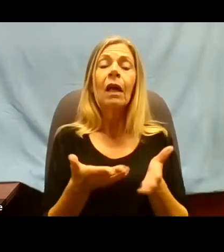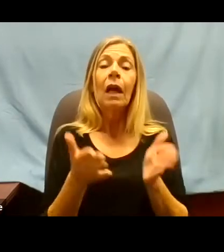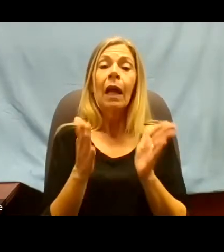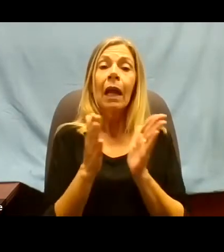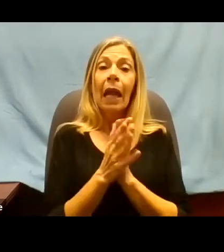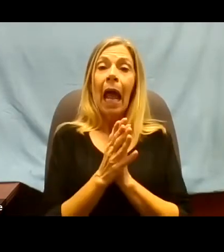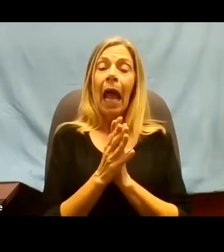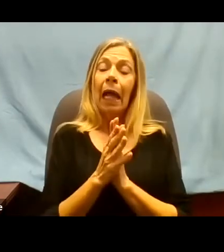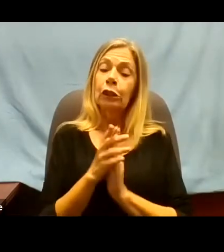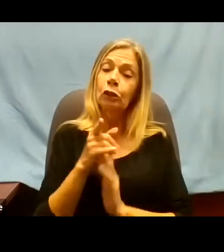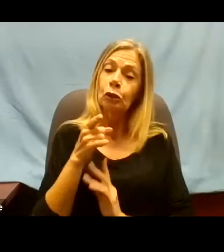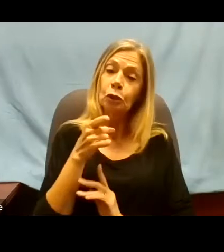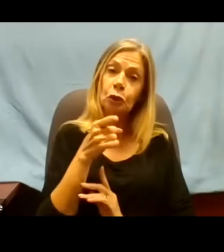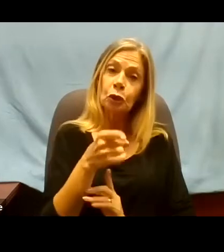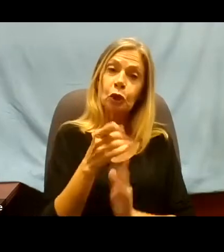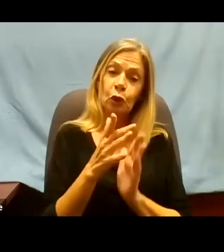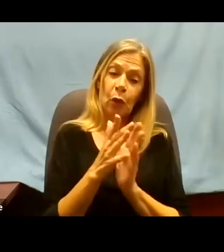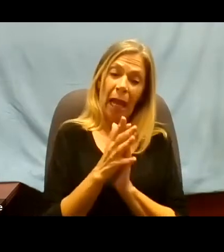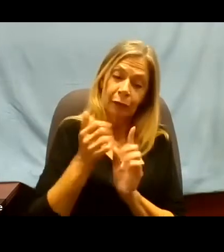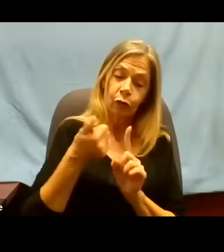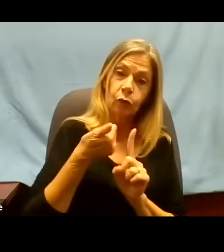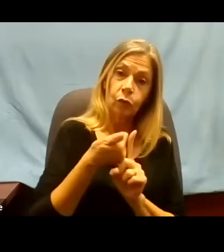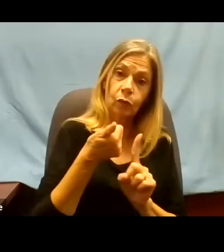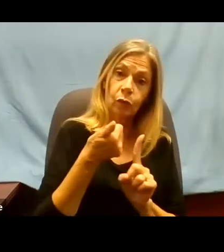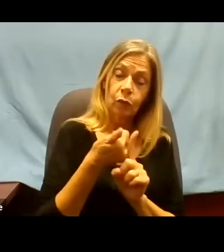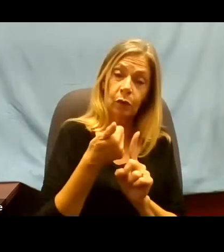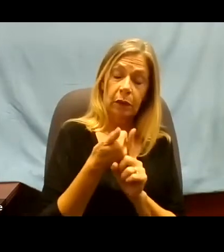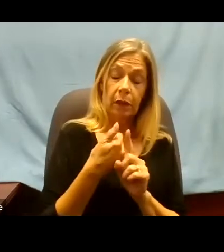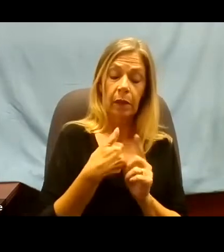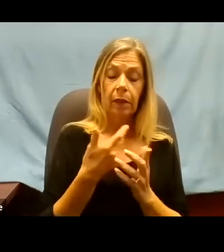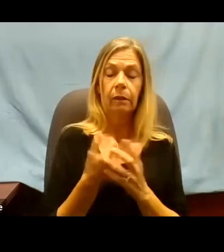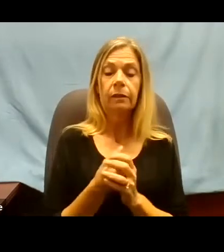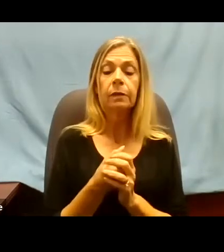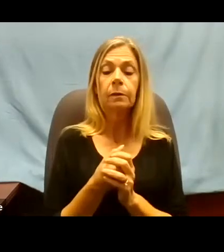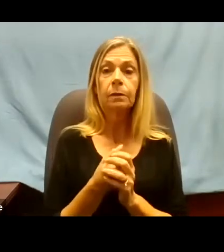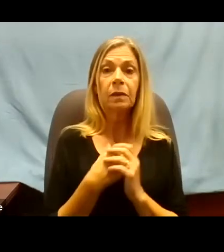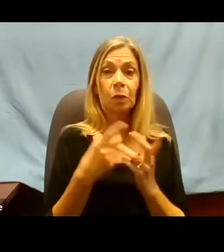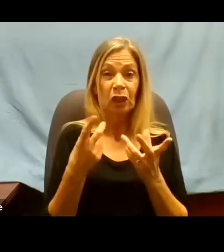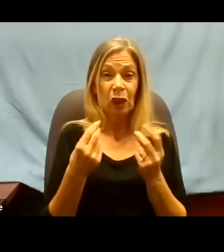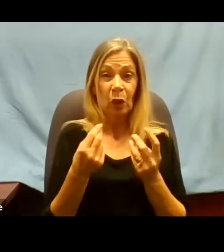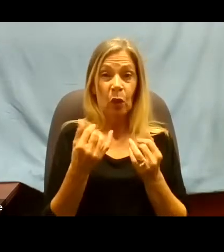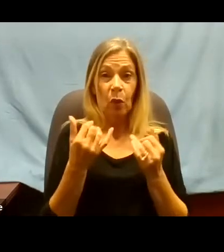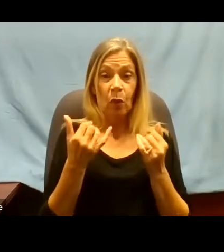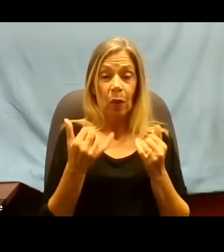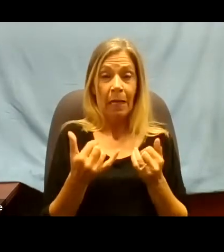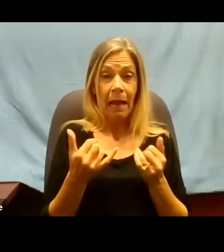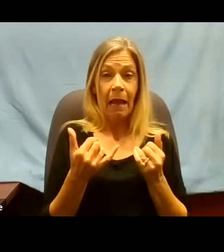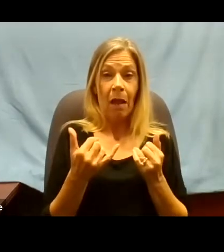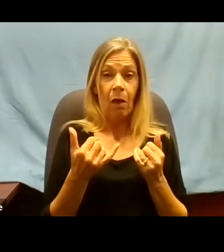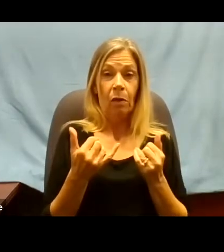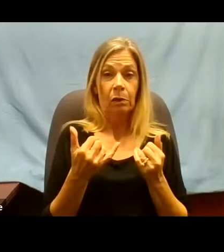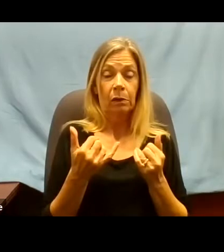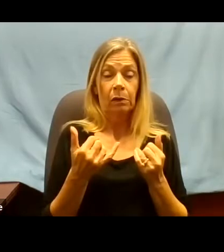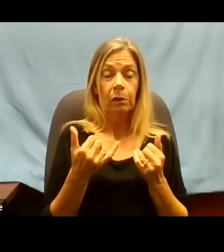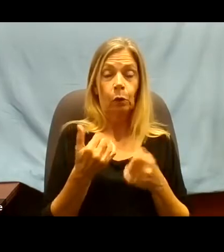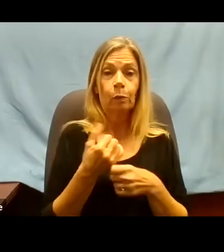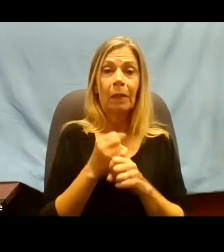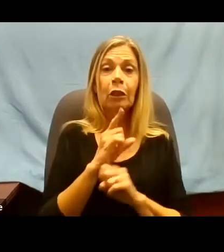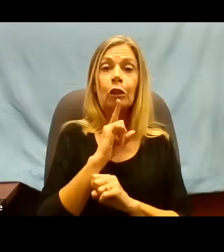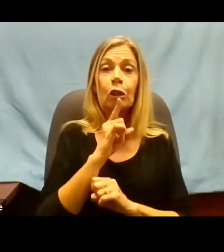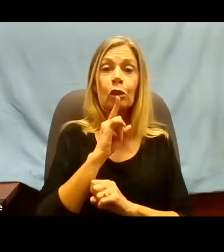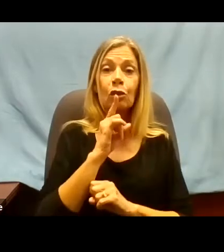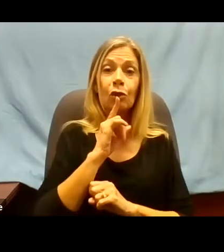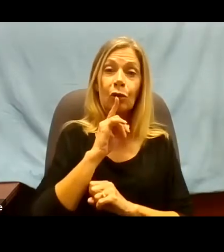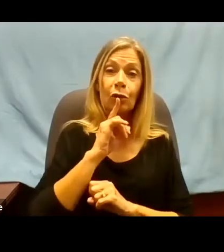what can we do now to make sure that when COVID has run its course, whatever that is,